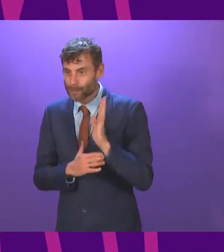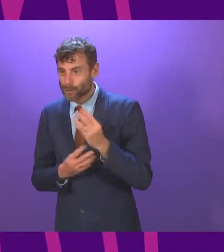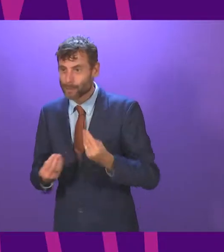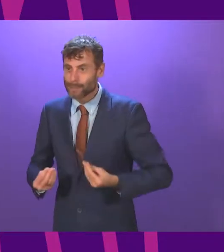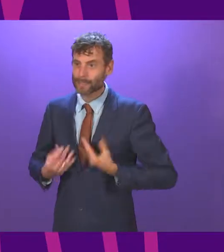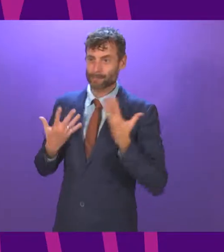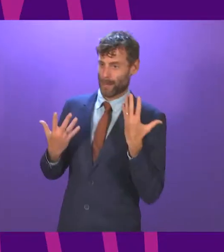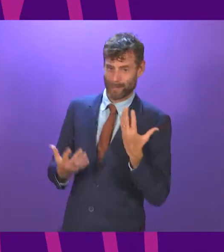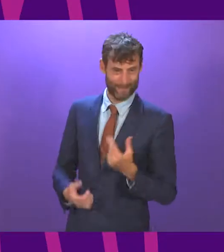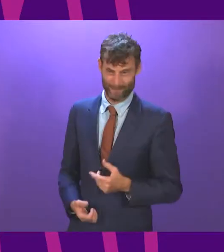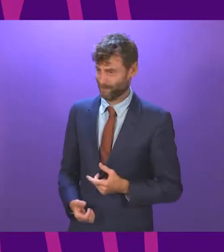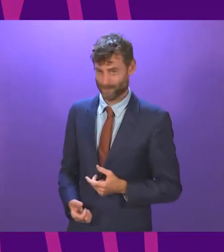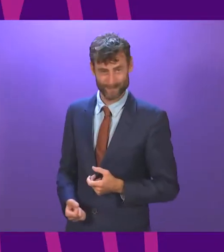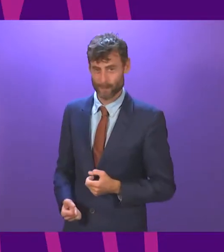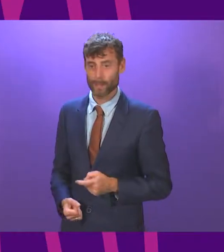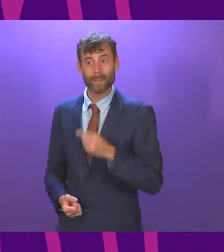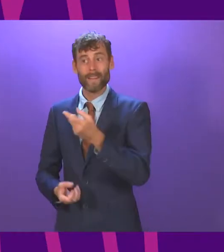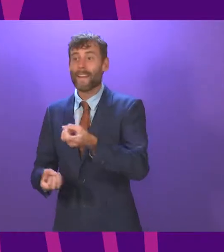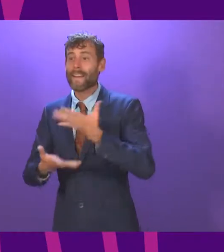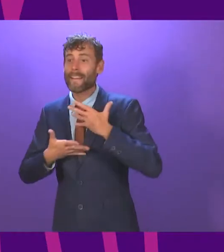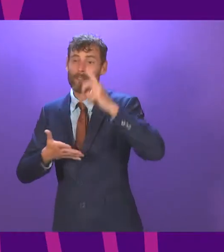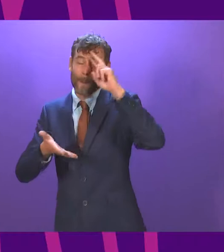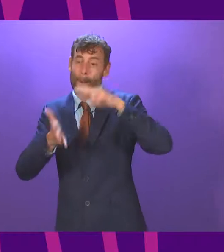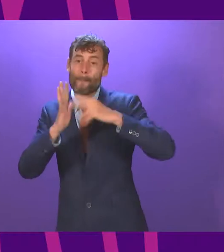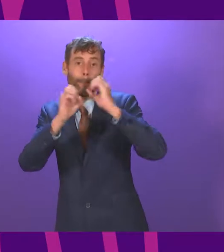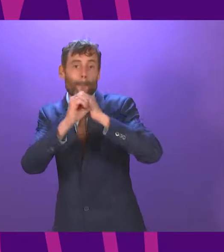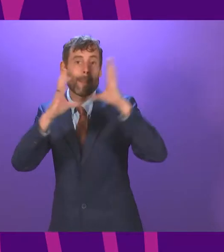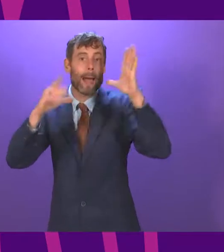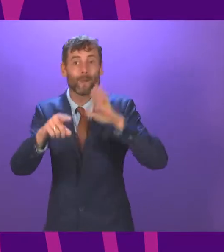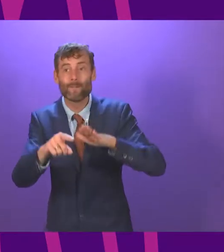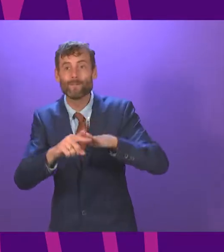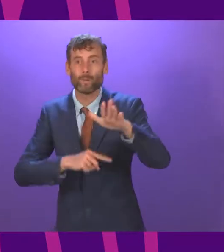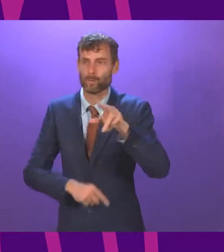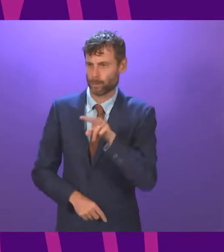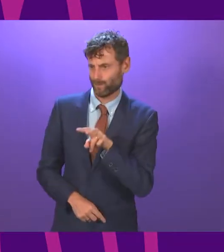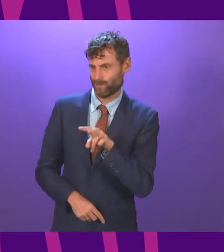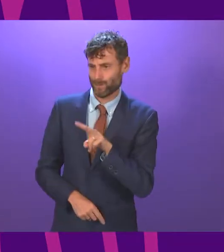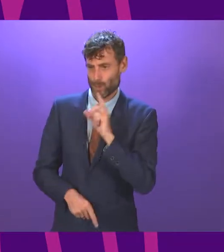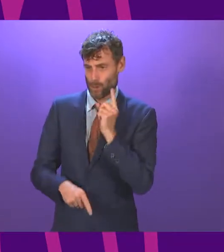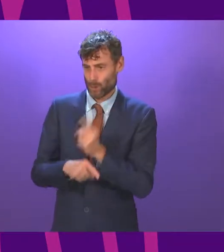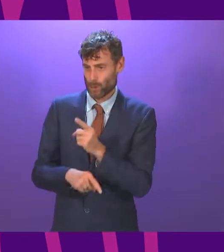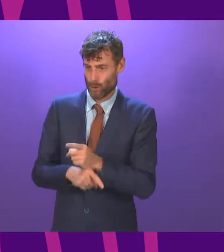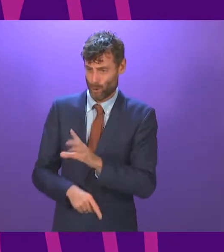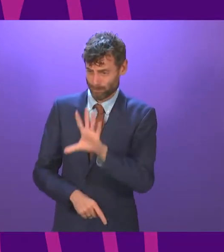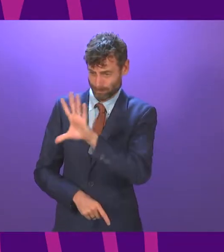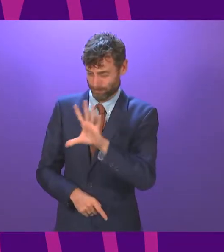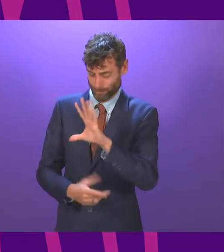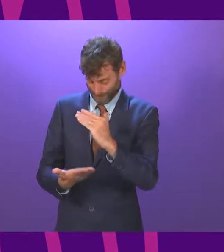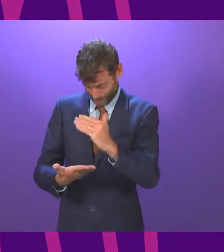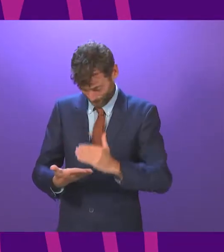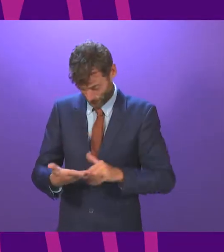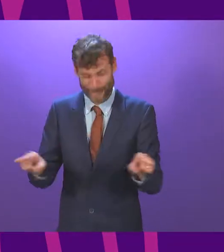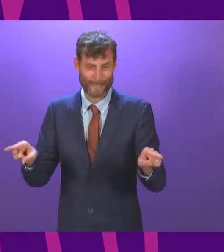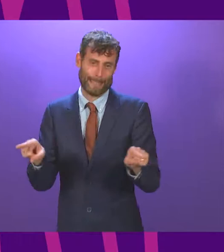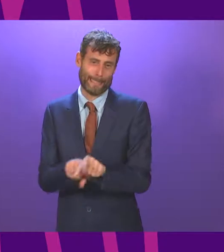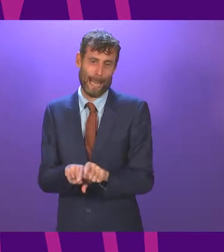ambitious programme to take us forward, all we see is the same old tired thinking and obsession with the arguments of the past.